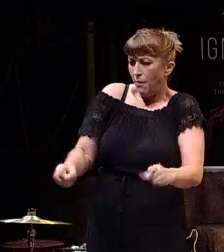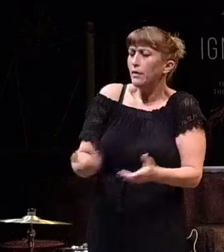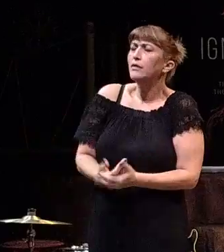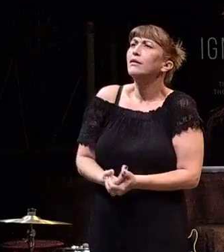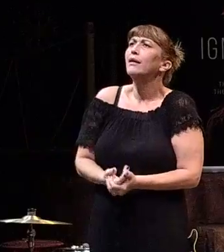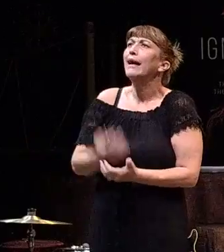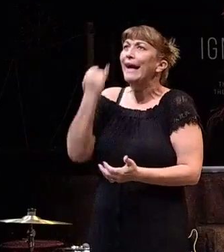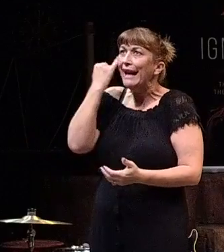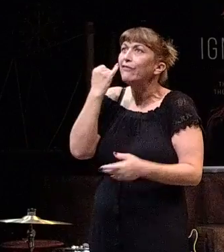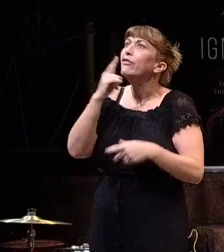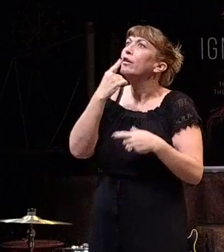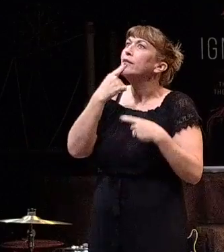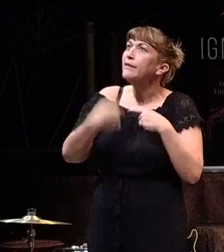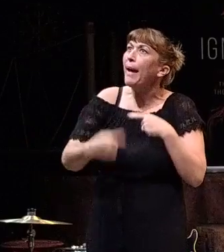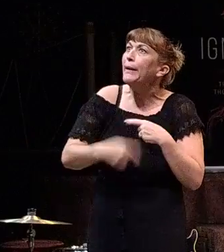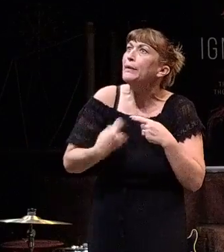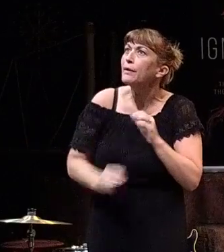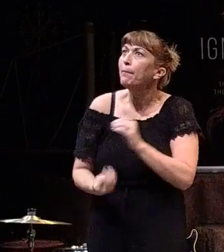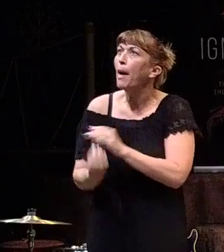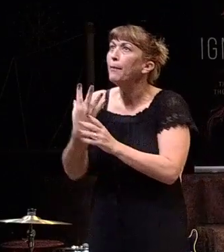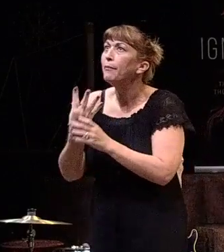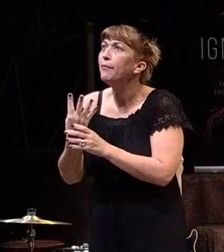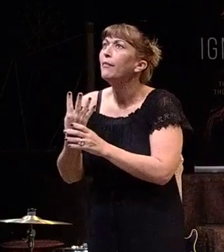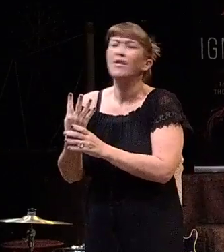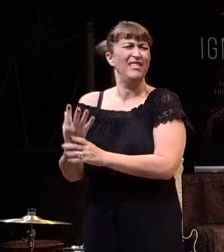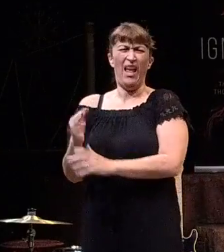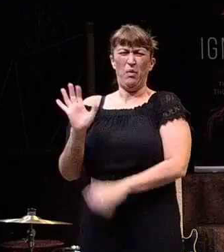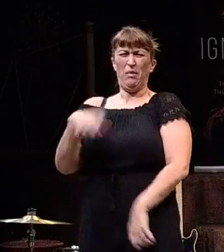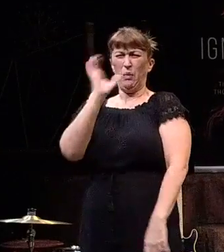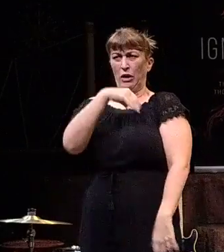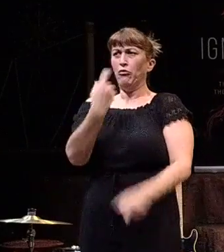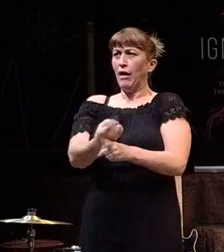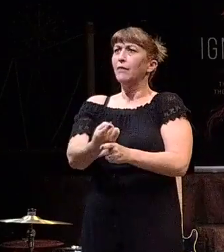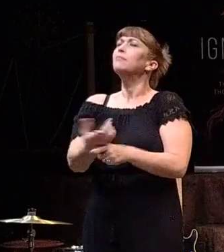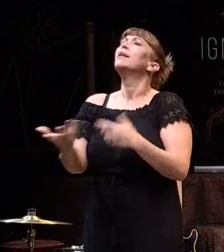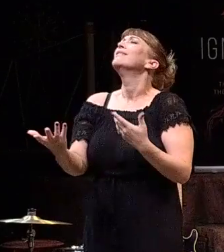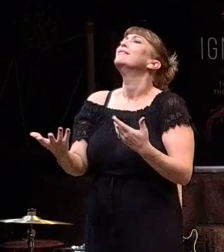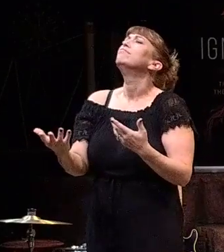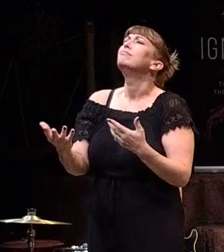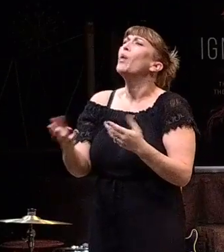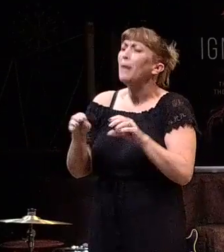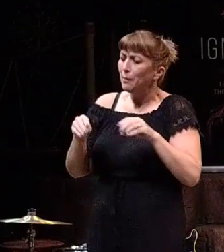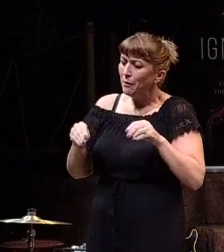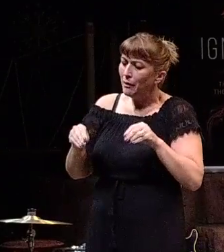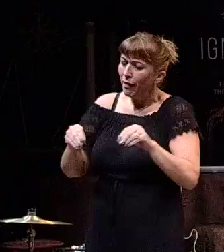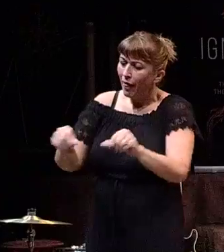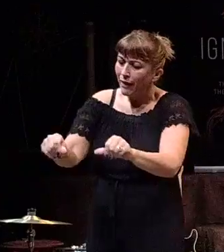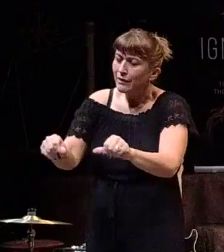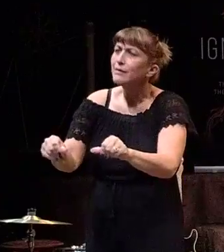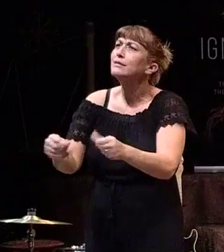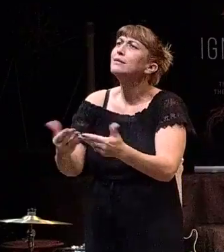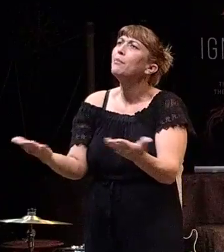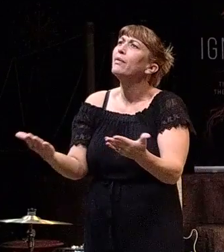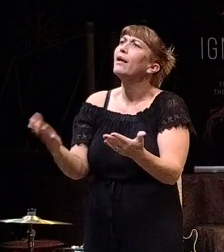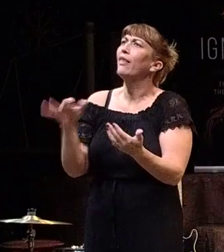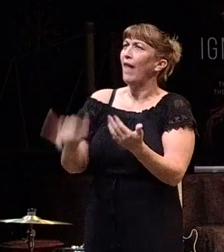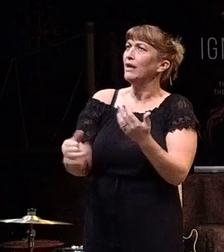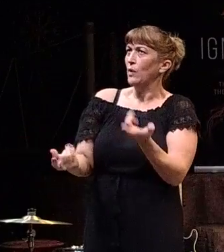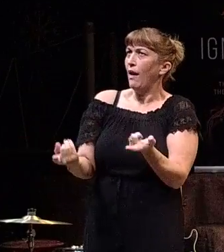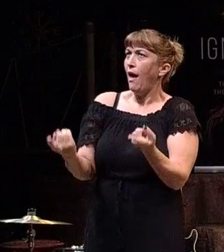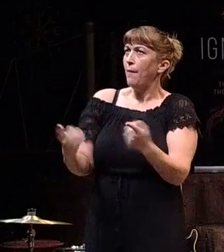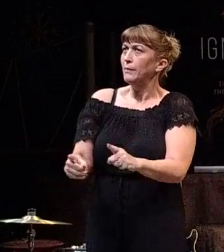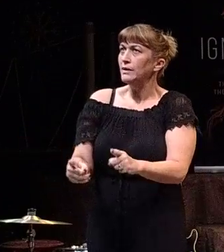If tomatoes had come up, that would have been really weird. But the result is when we plant something, that's what comes out of it.